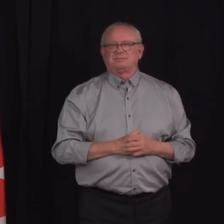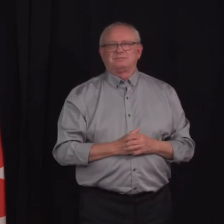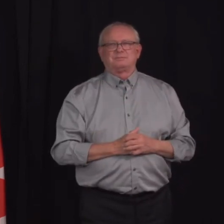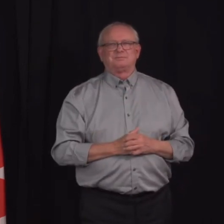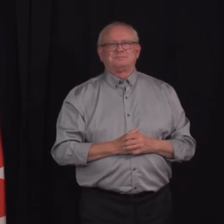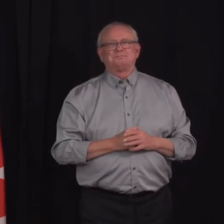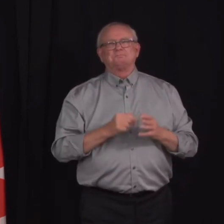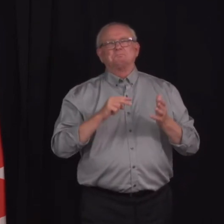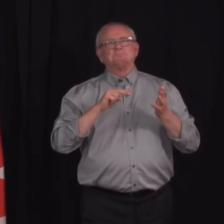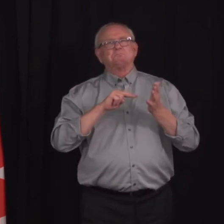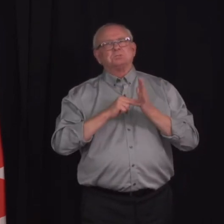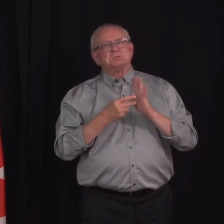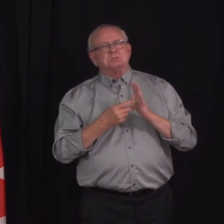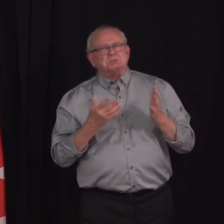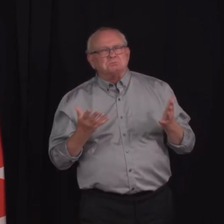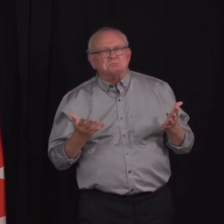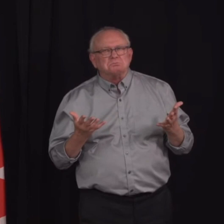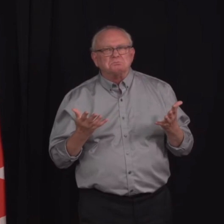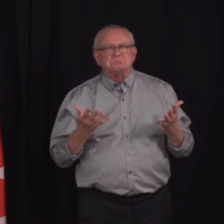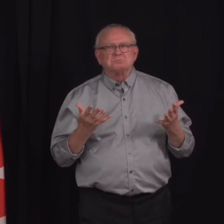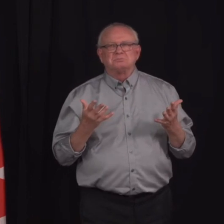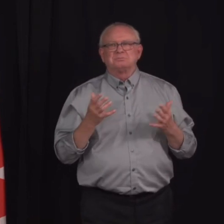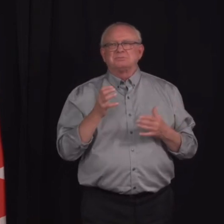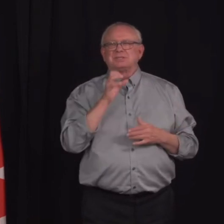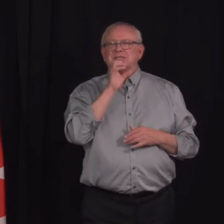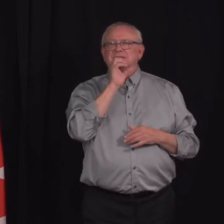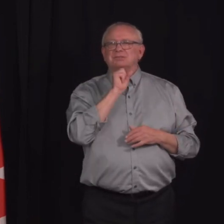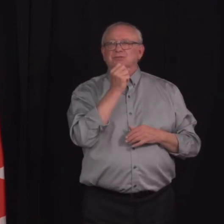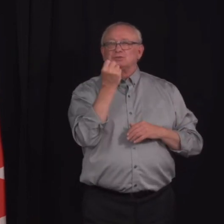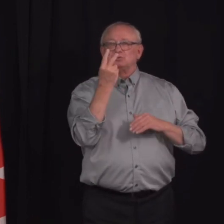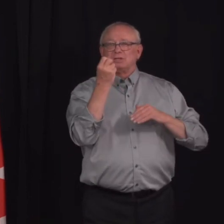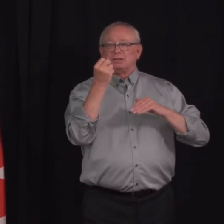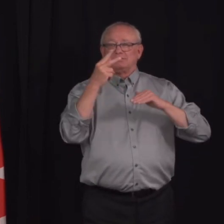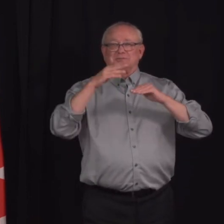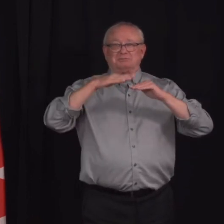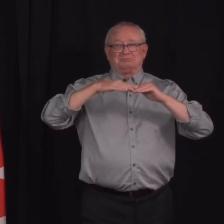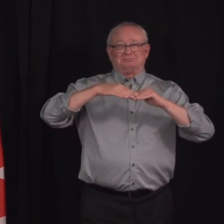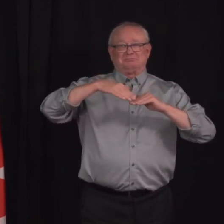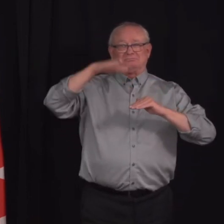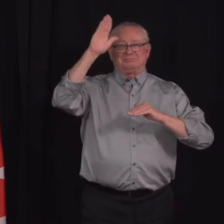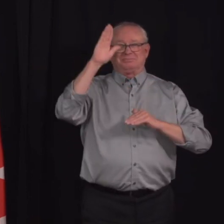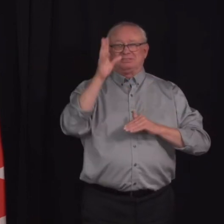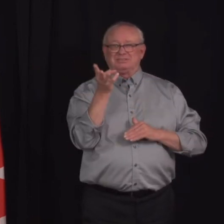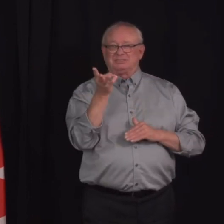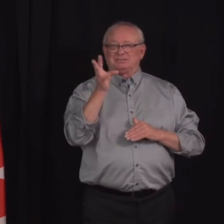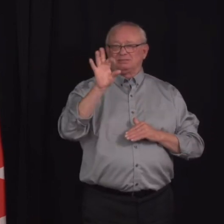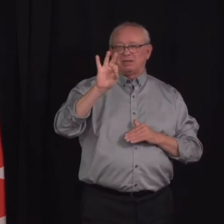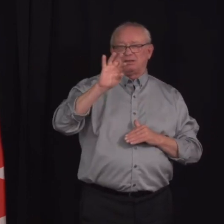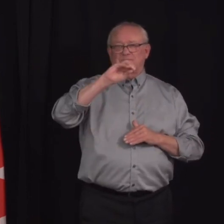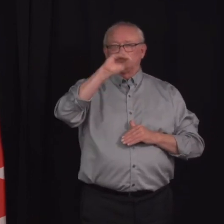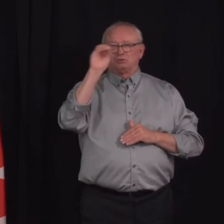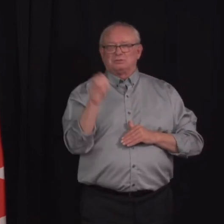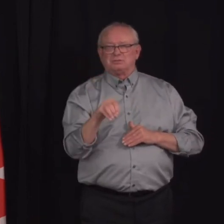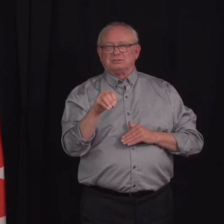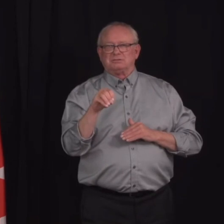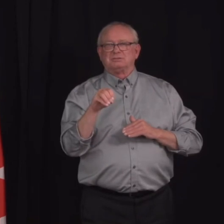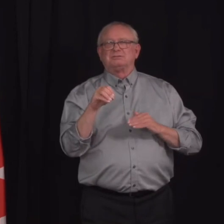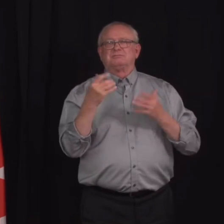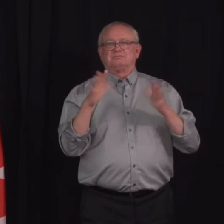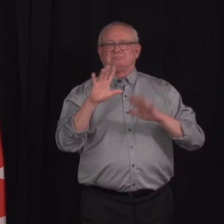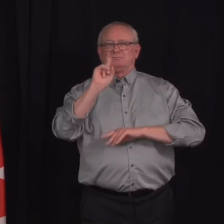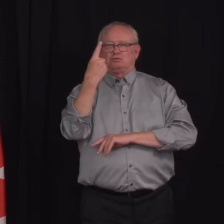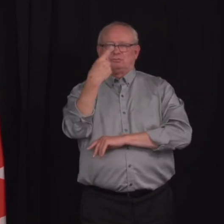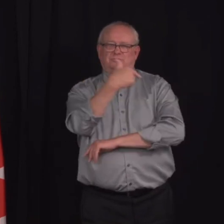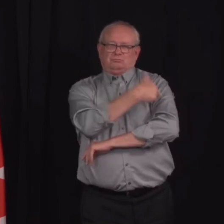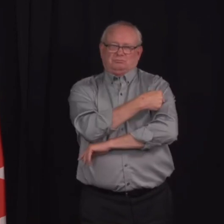Albertans over the age of 12 have now received at least one dose and 22% are fully vaccinated with